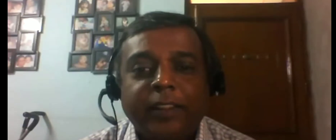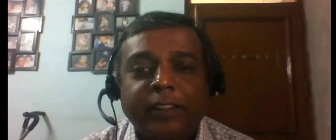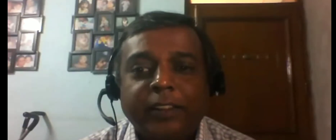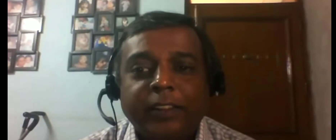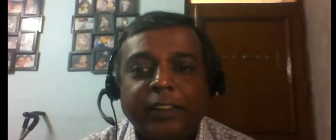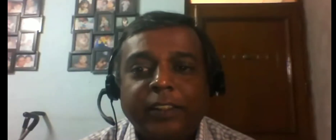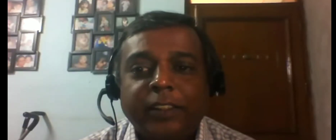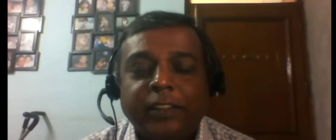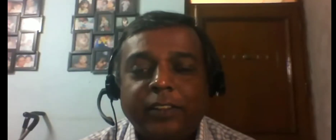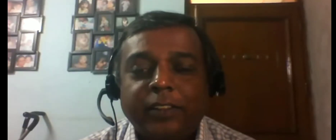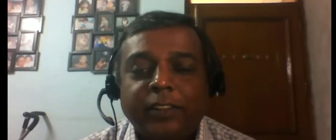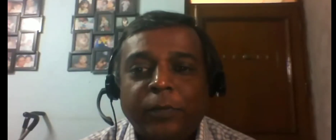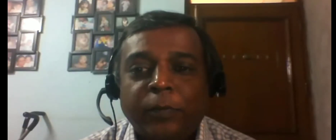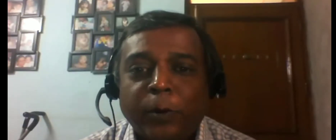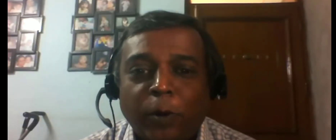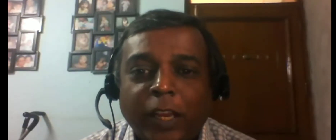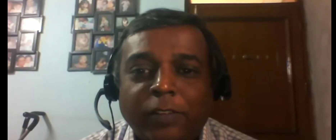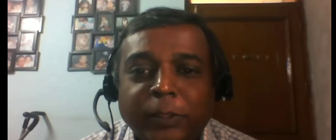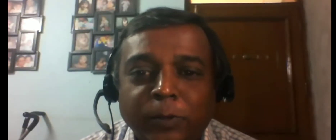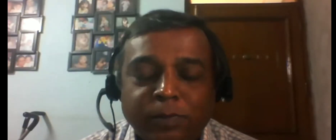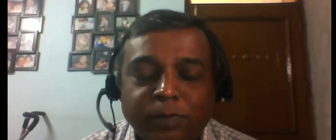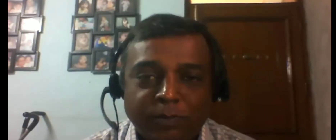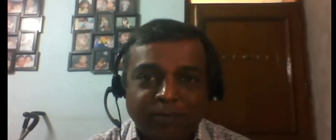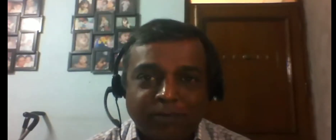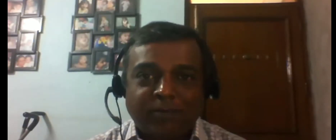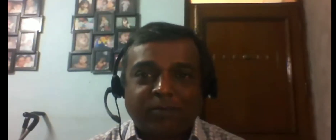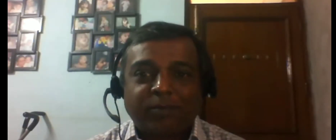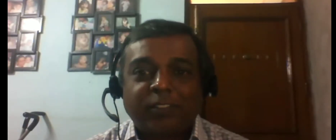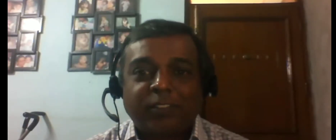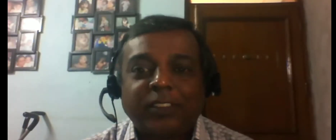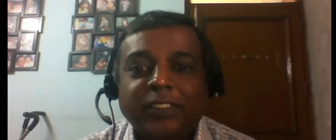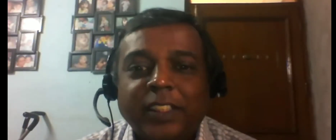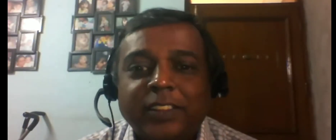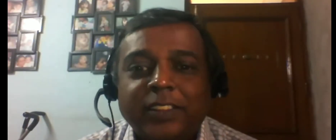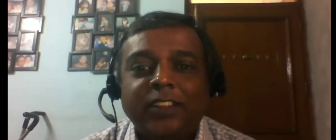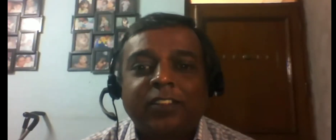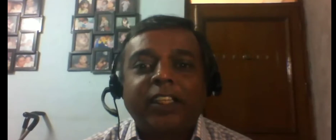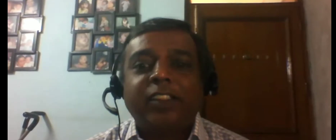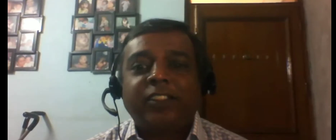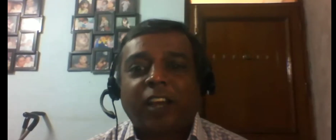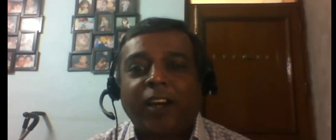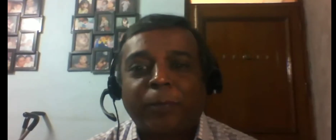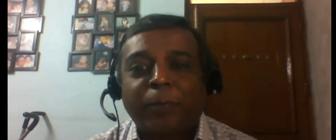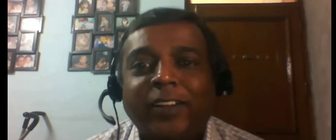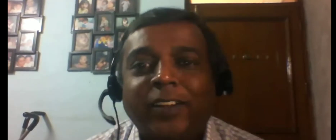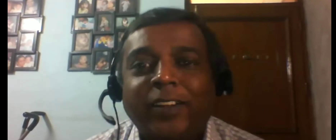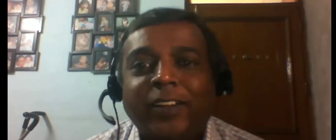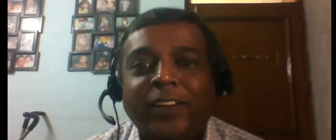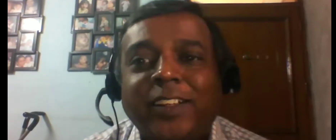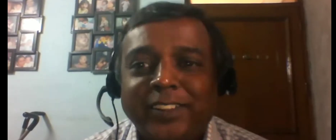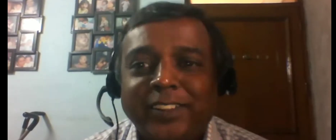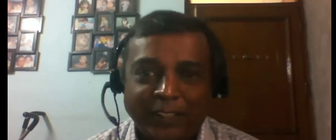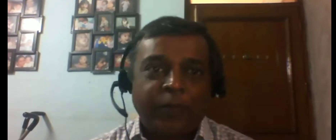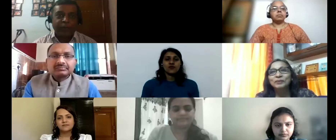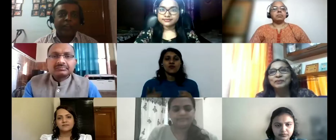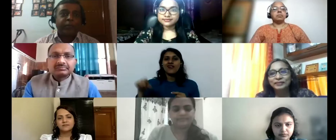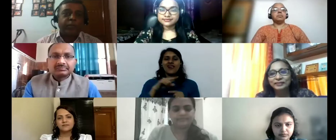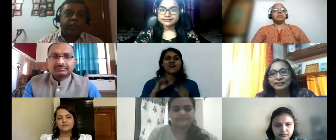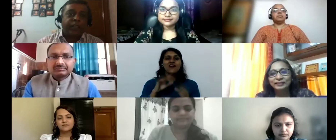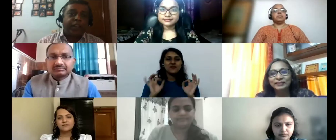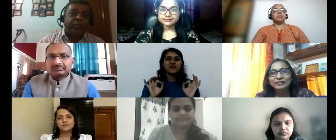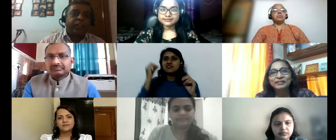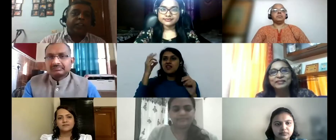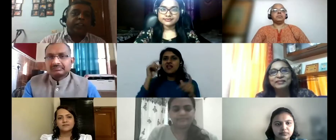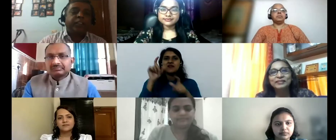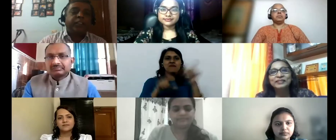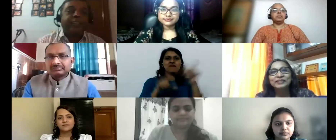we all have a you know this really star panel here we are